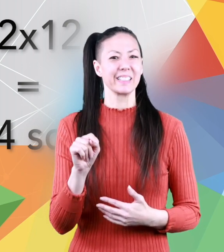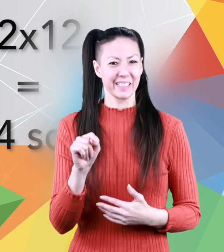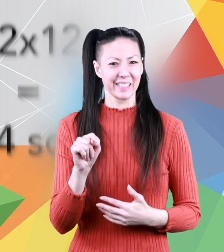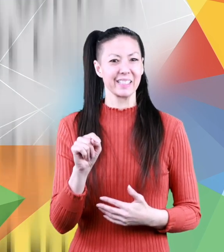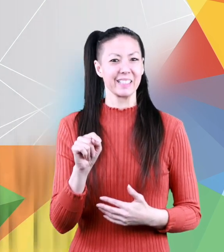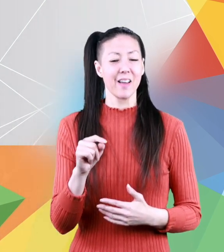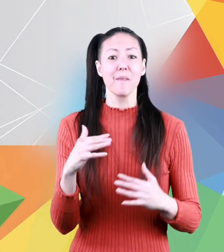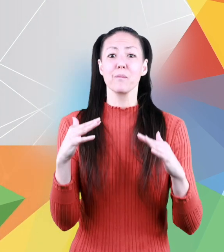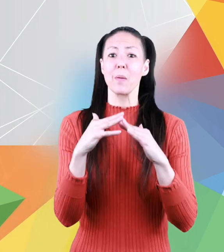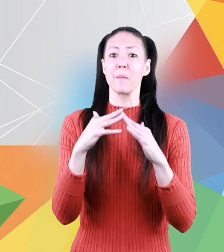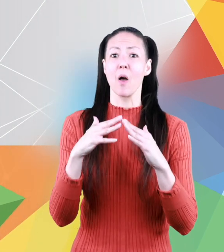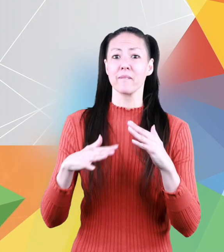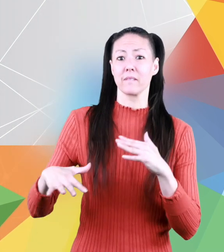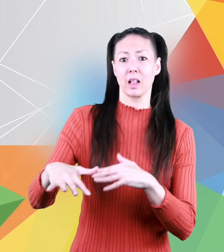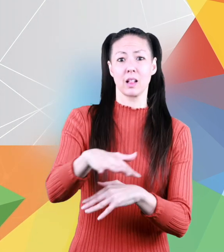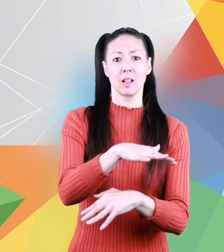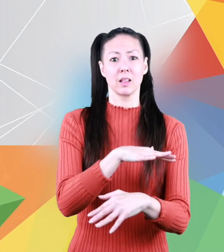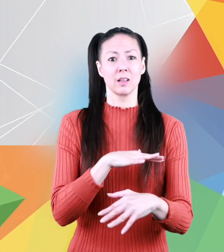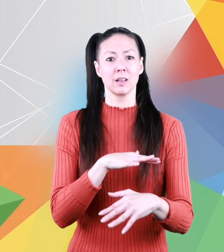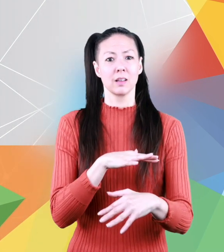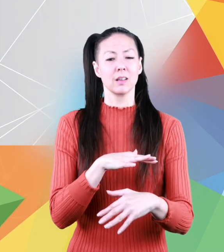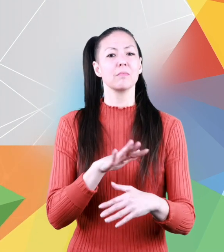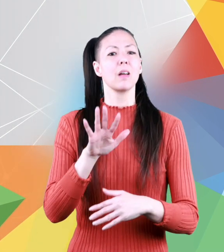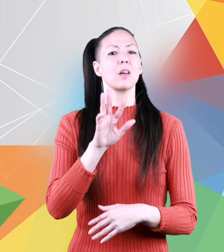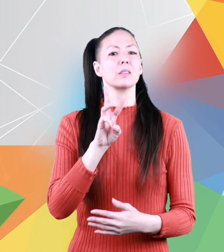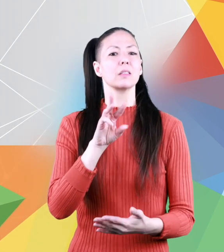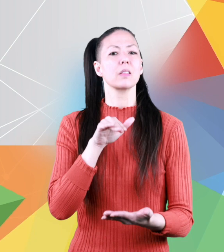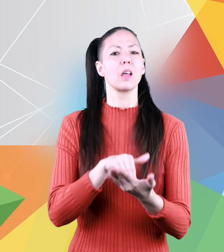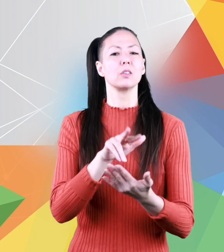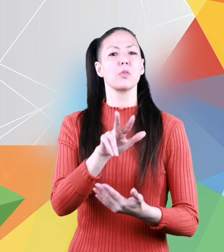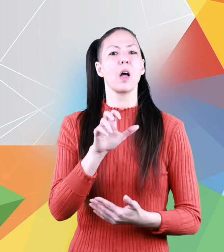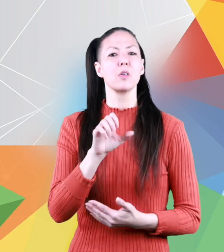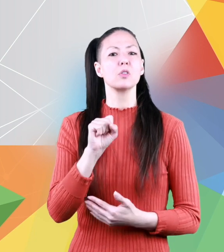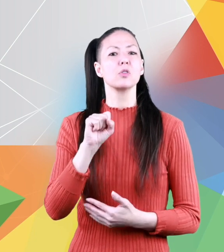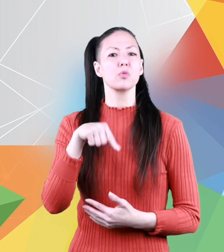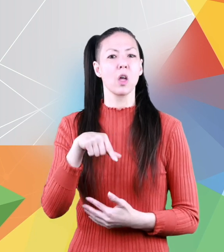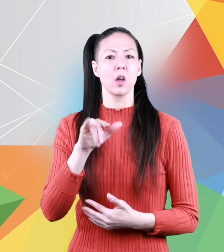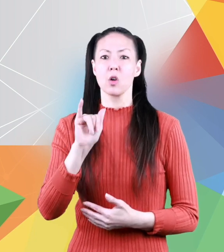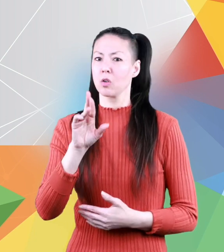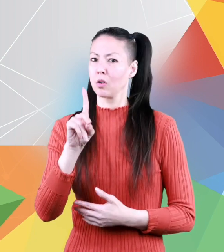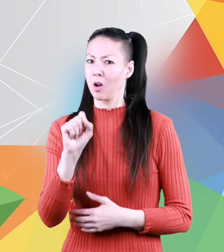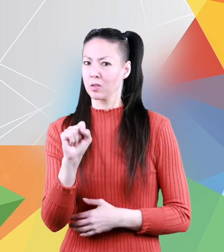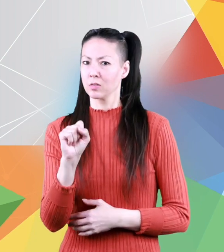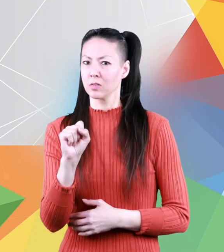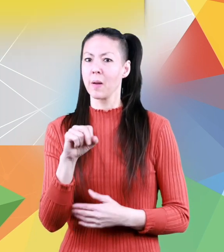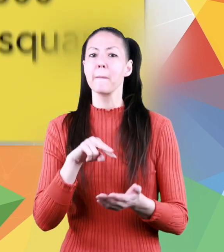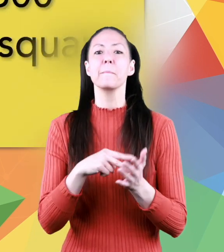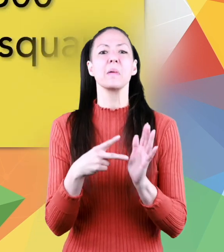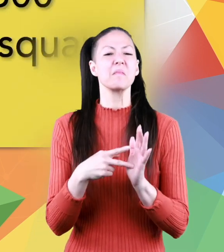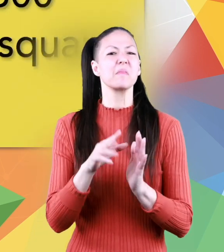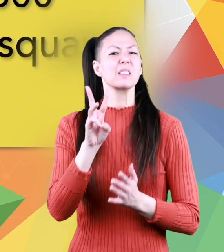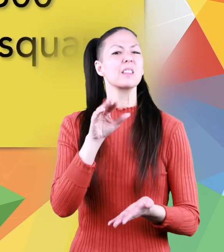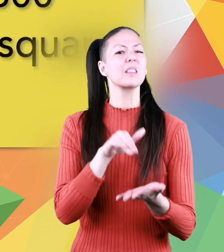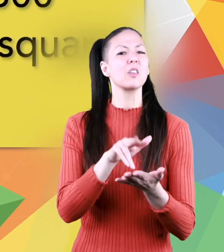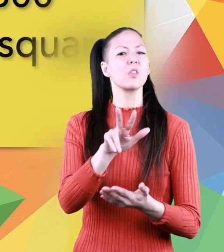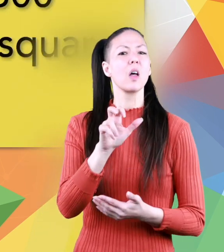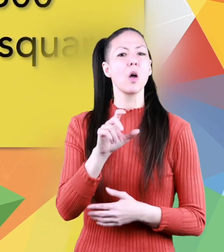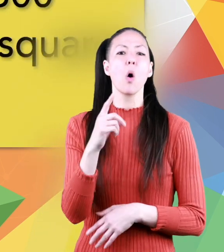a football field area is about 6300 square yards that means it would take 6300